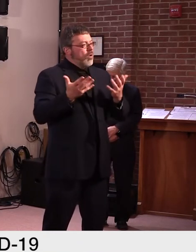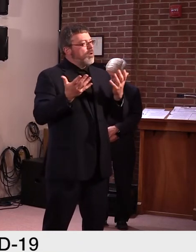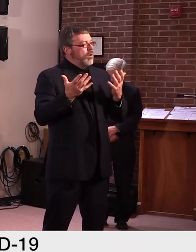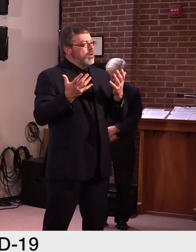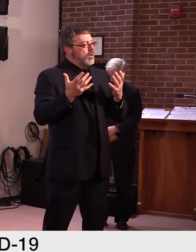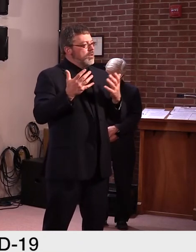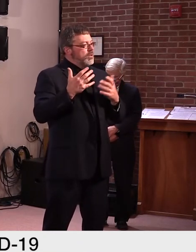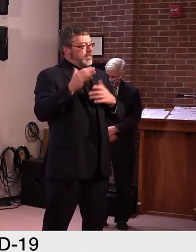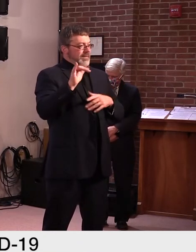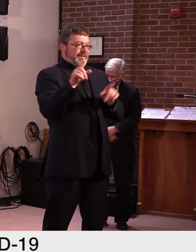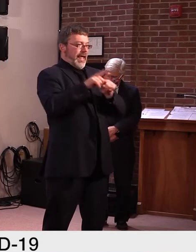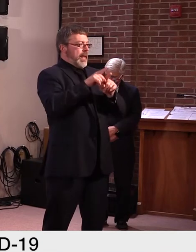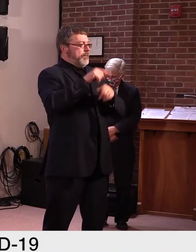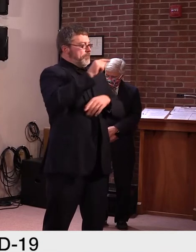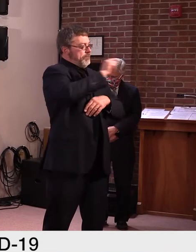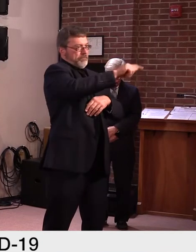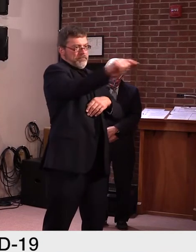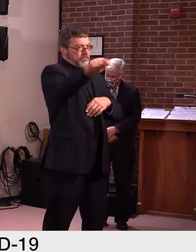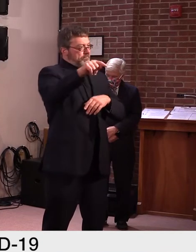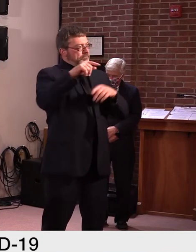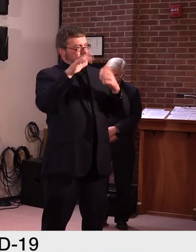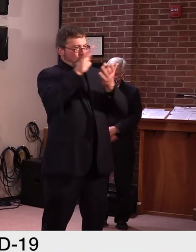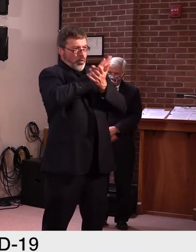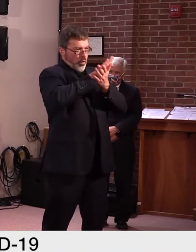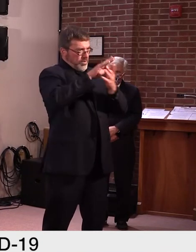week and hopefully provide some additional clarity else.